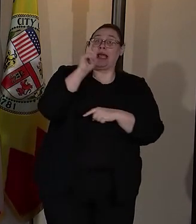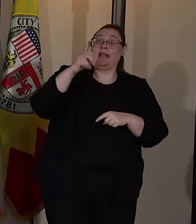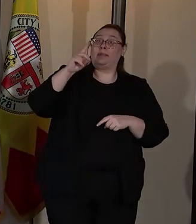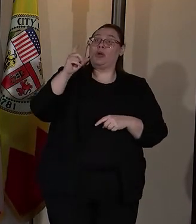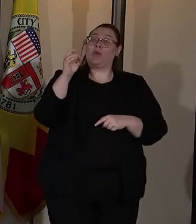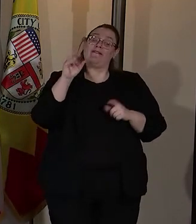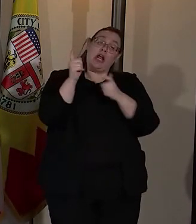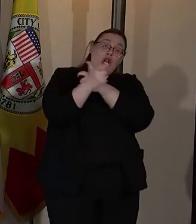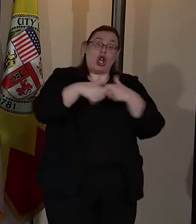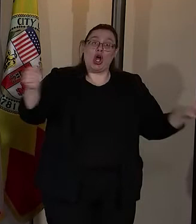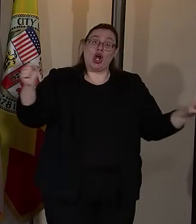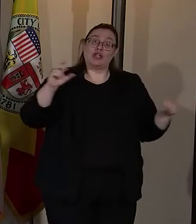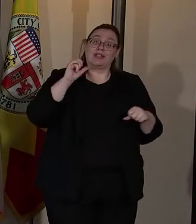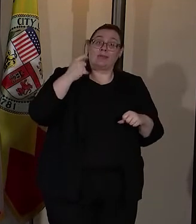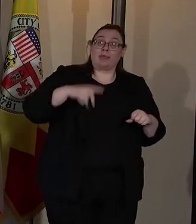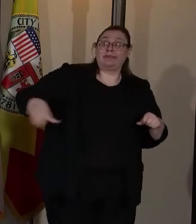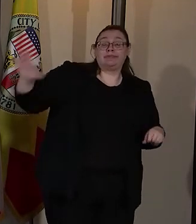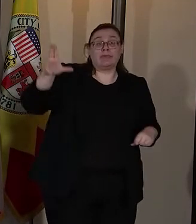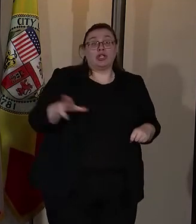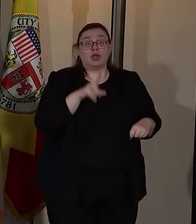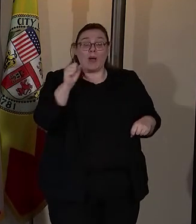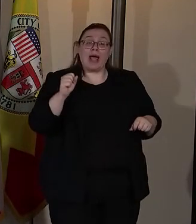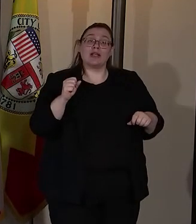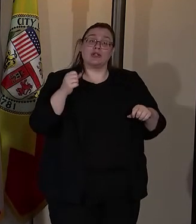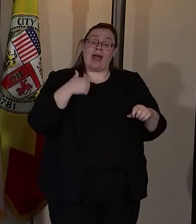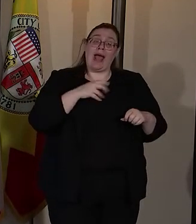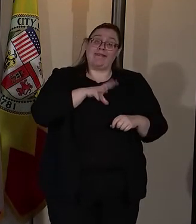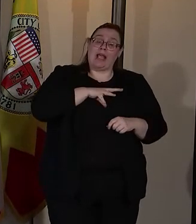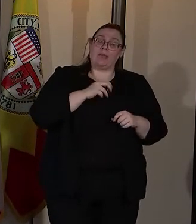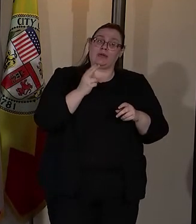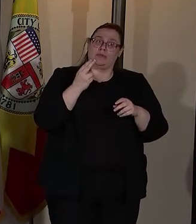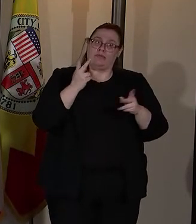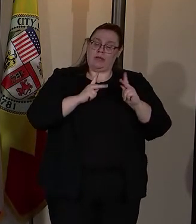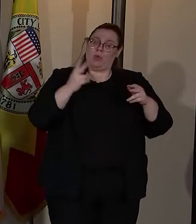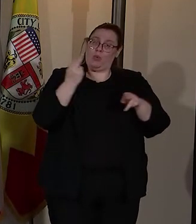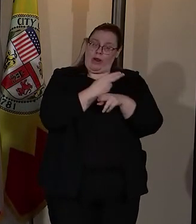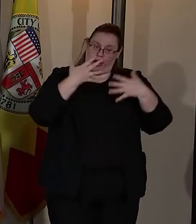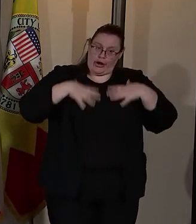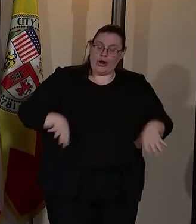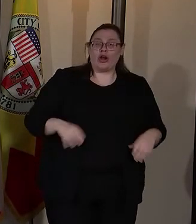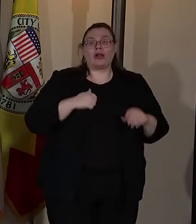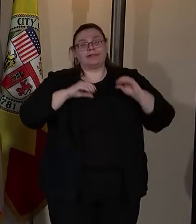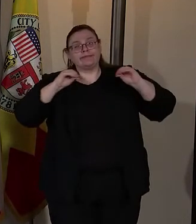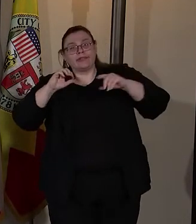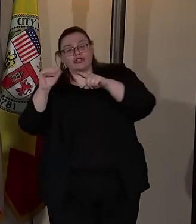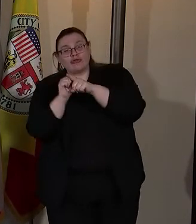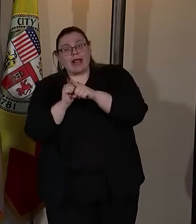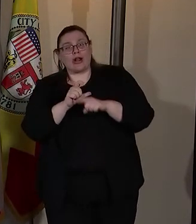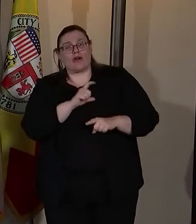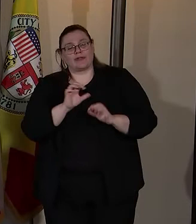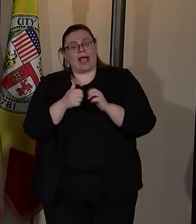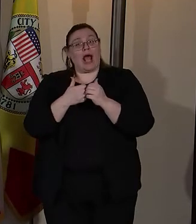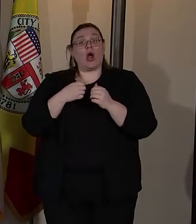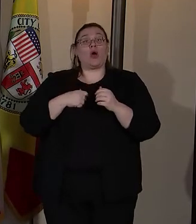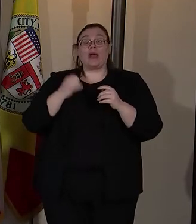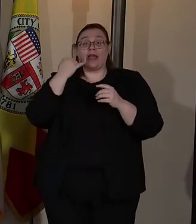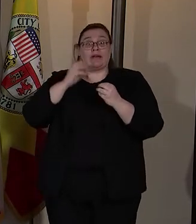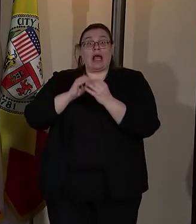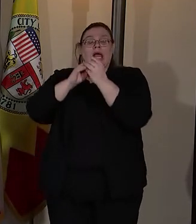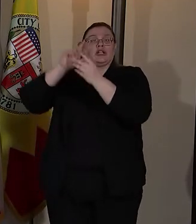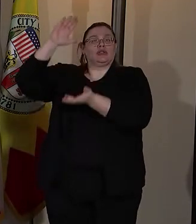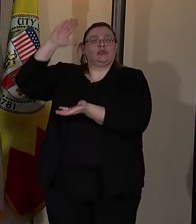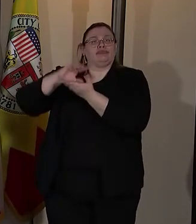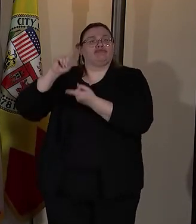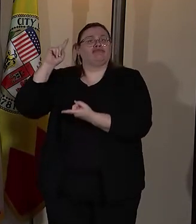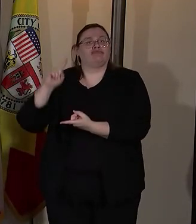largest departments in the country to not only have body cameras on patrol officers and train its officers and de-escalation and implicit bias that